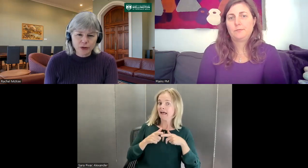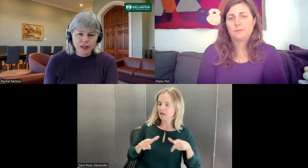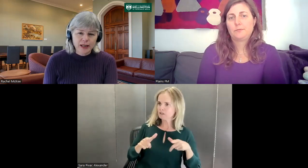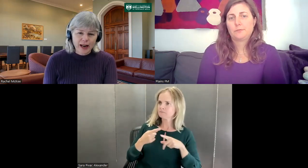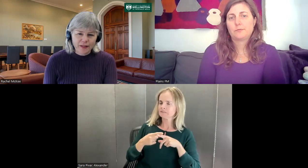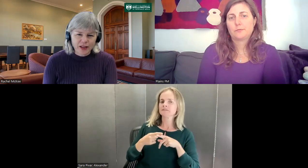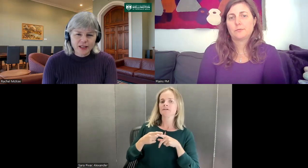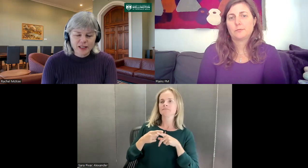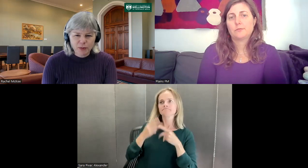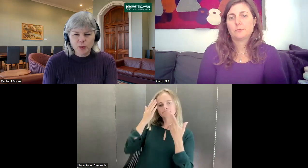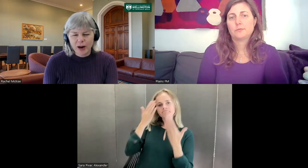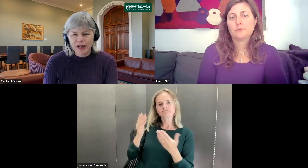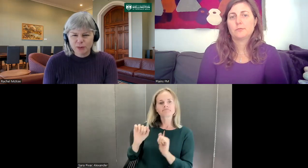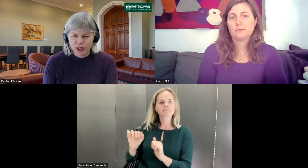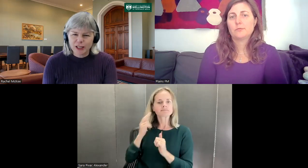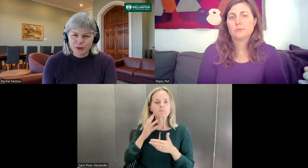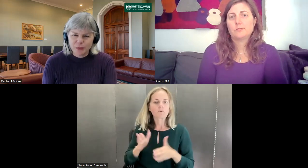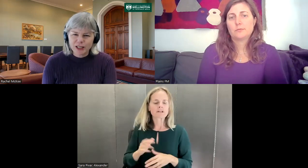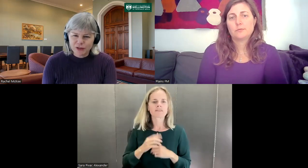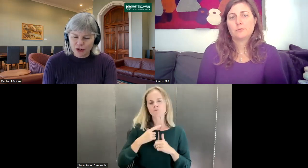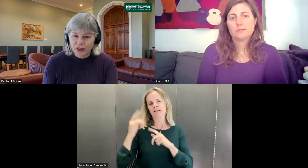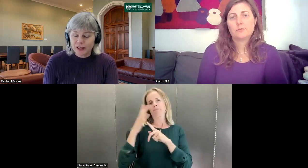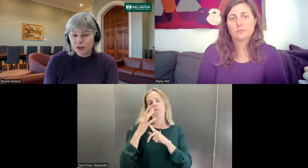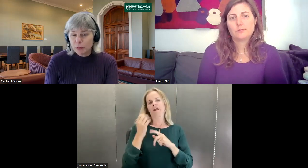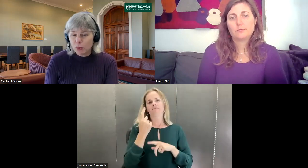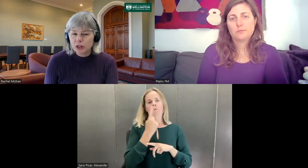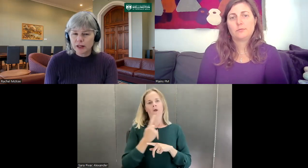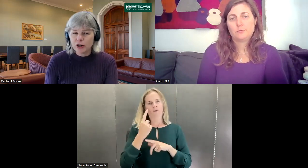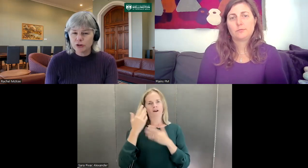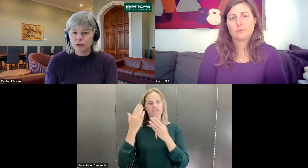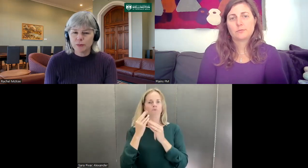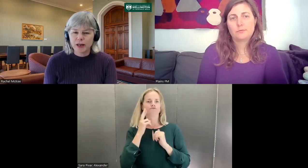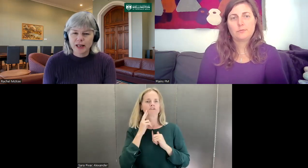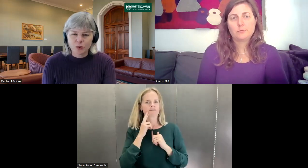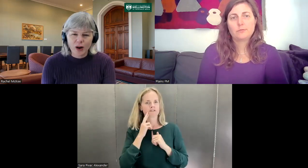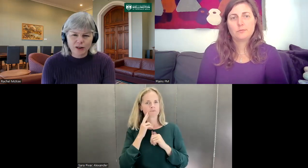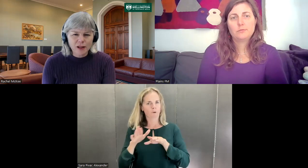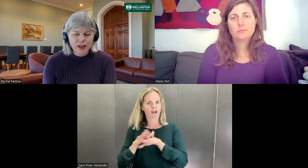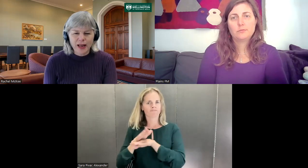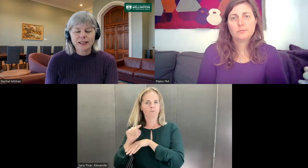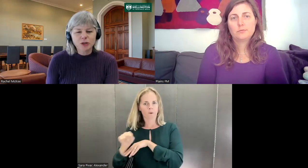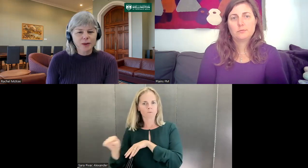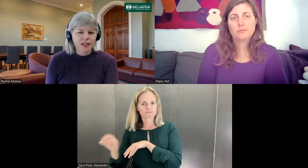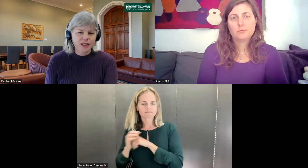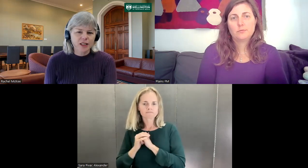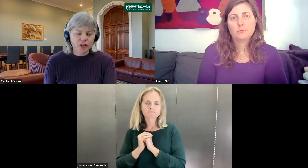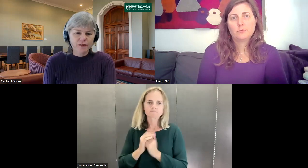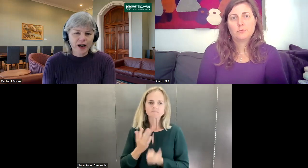and that deaf people might have particular perspectives on things. So it's important that they learn to respect that as well. And sometimes that's easier to convey,